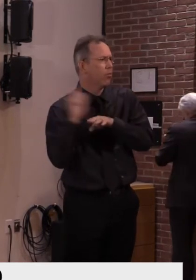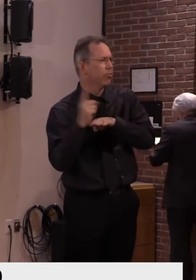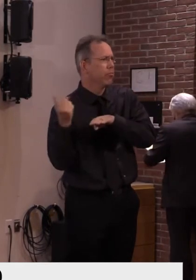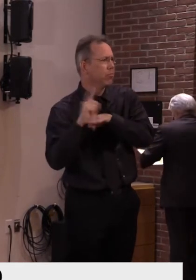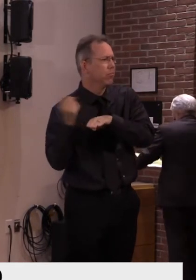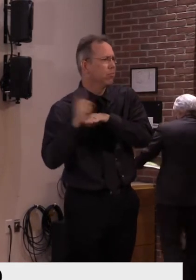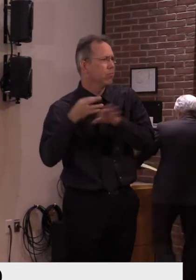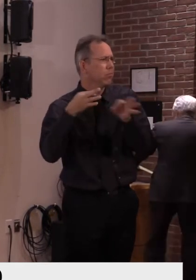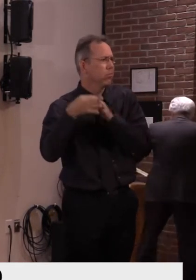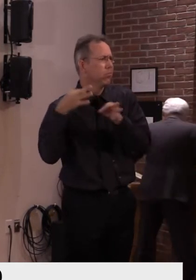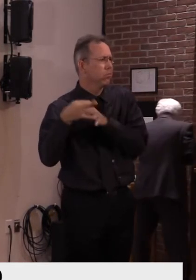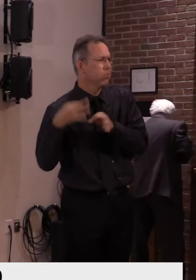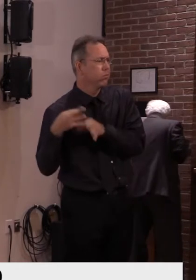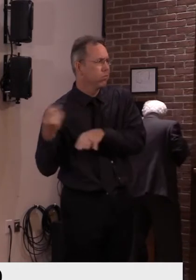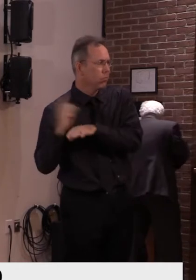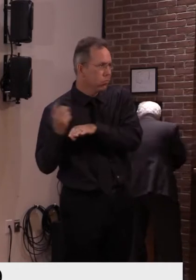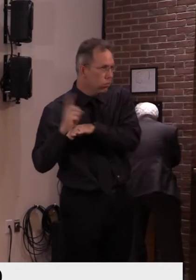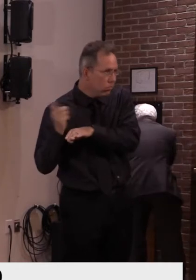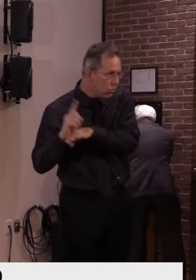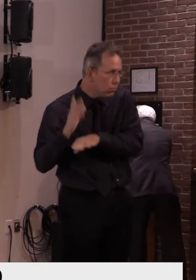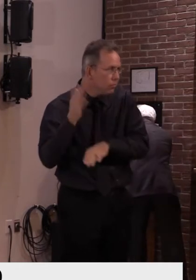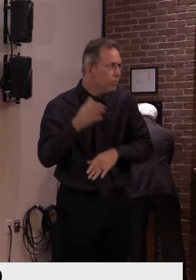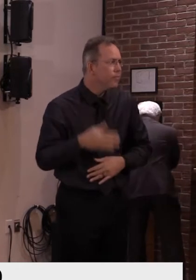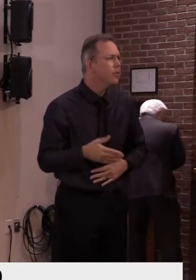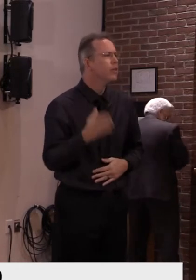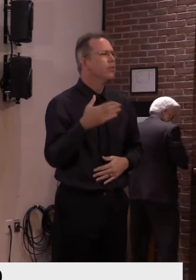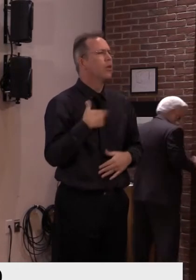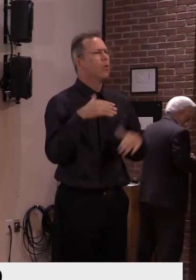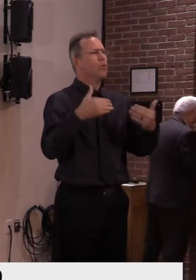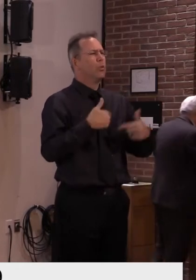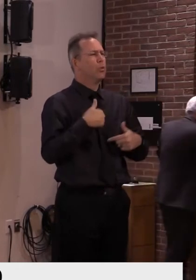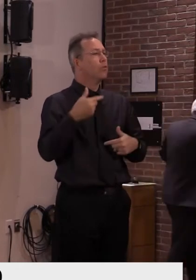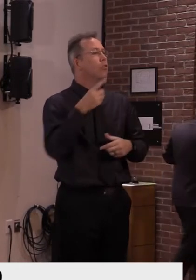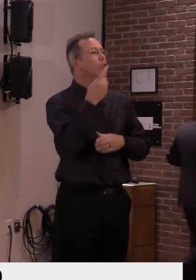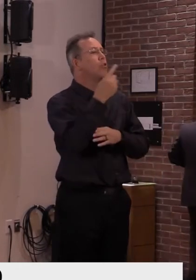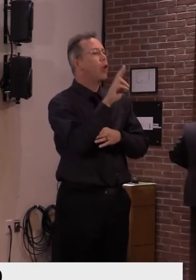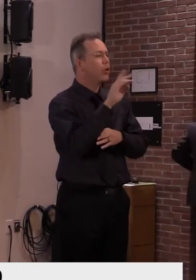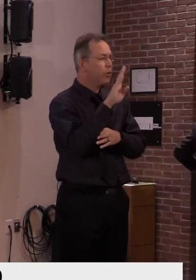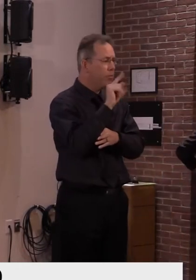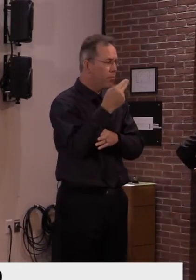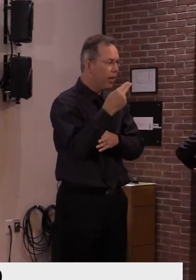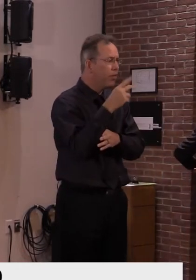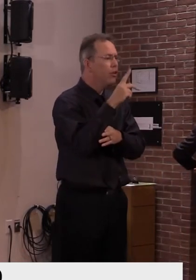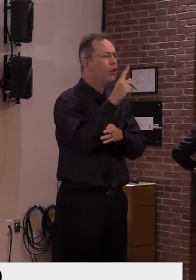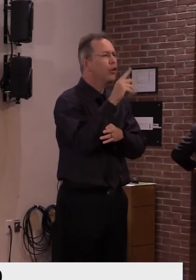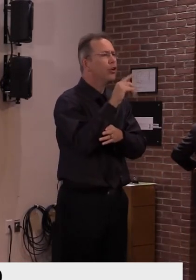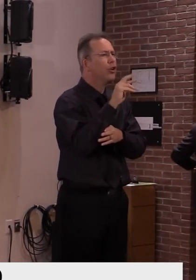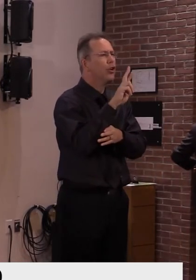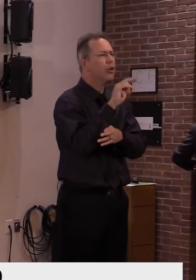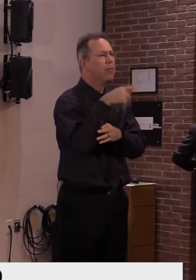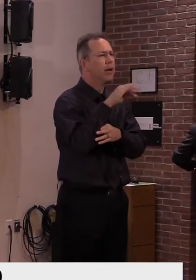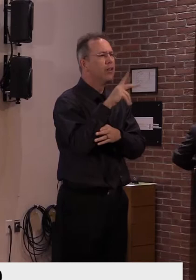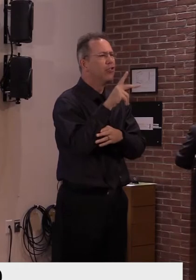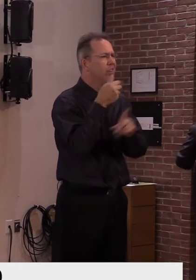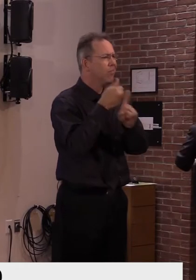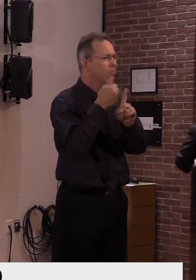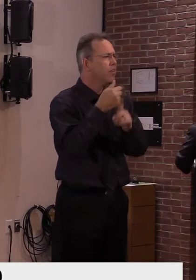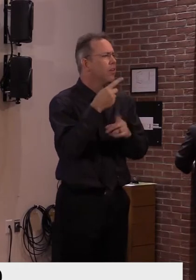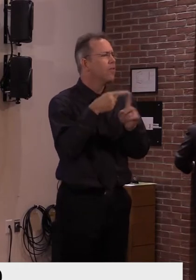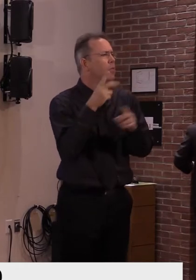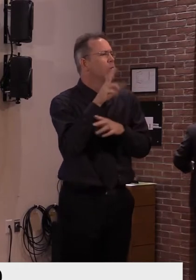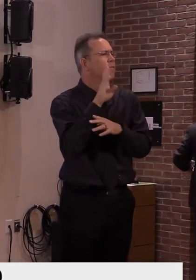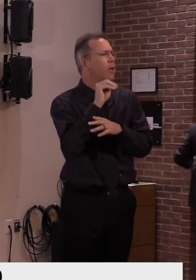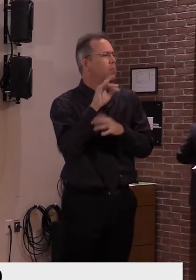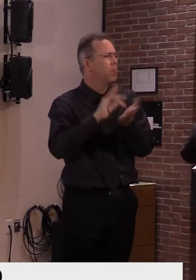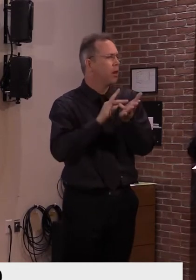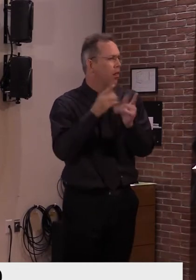pleased to have Dr. Beth Kirkpatrick from UVM Medical Center here with us to share some big news about Vermont's role in the work towards a